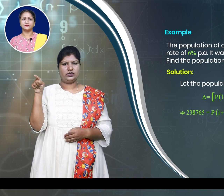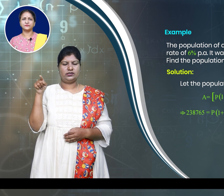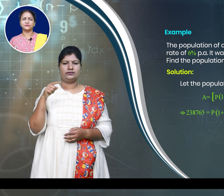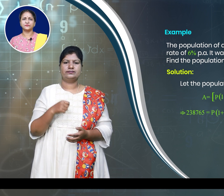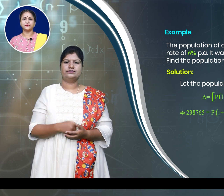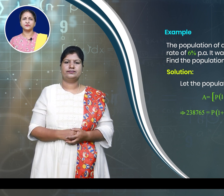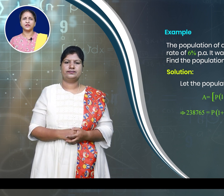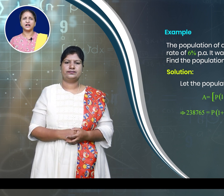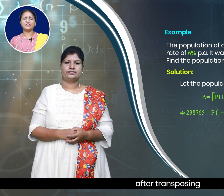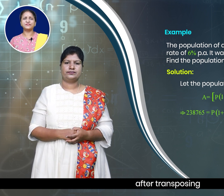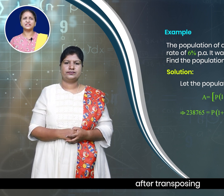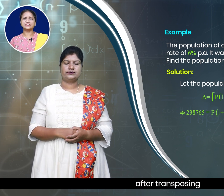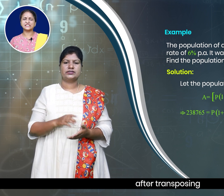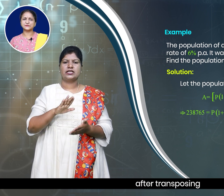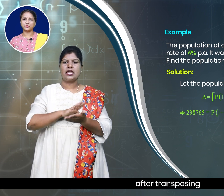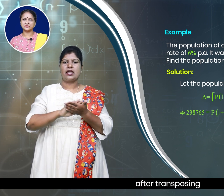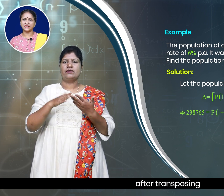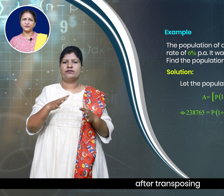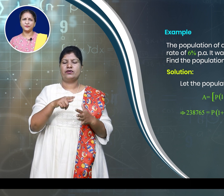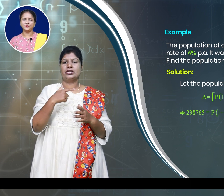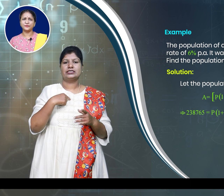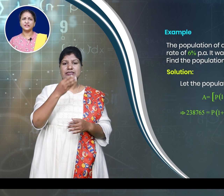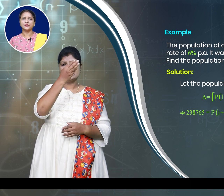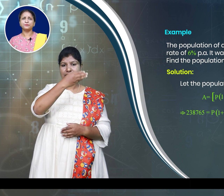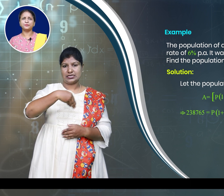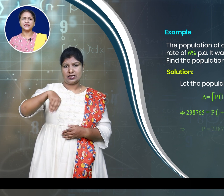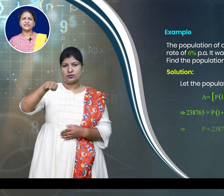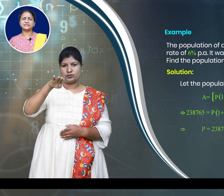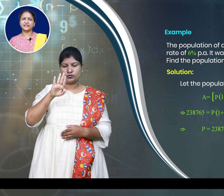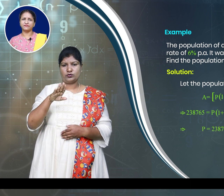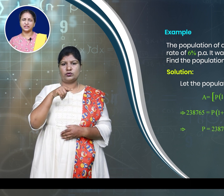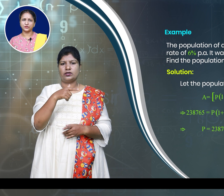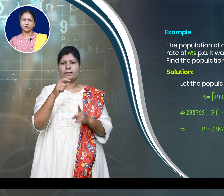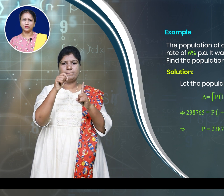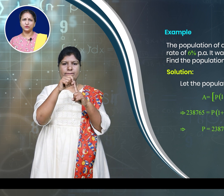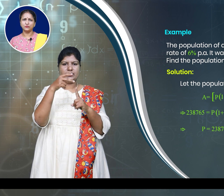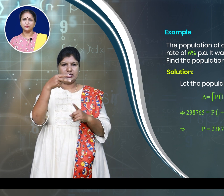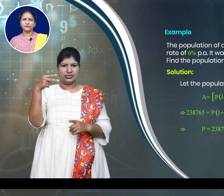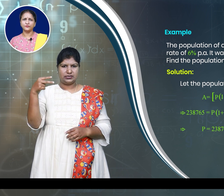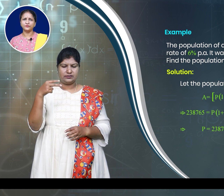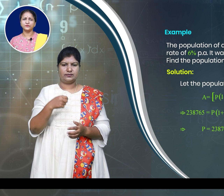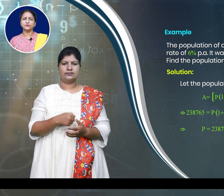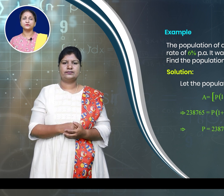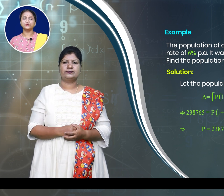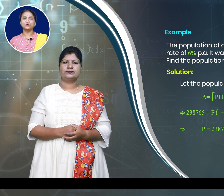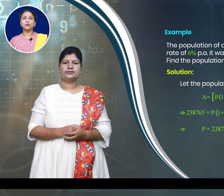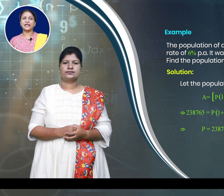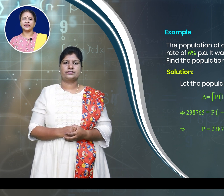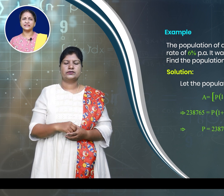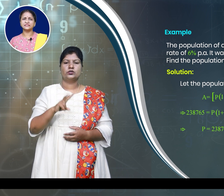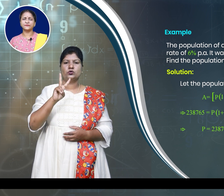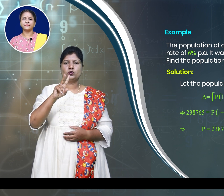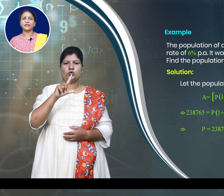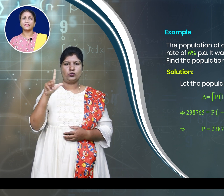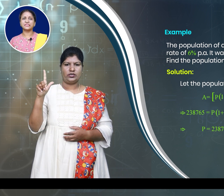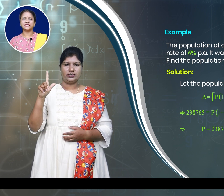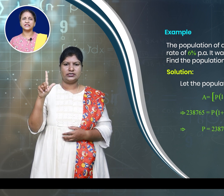After transposing P is equal to 2,38